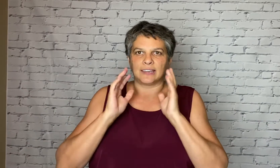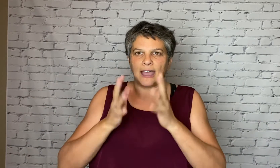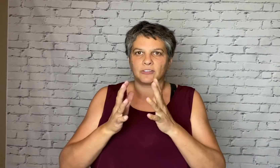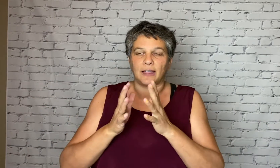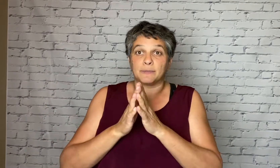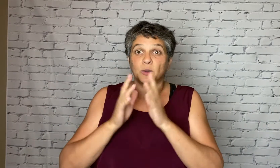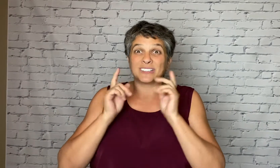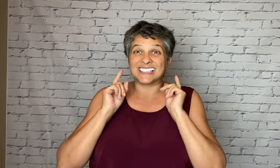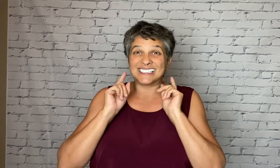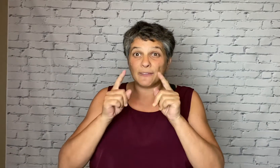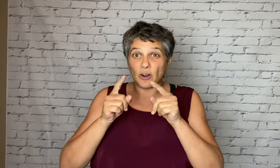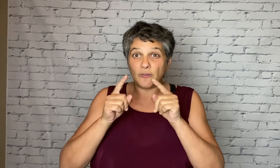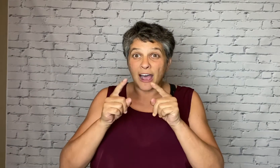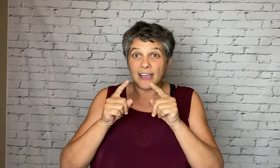laughter lab. it's 7 0 5